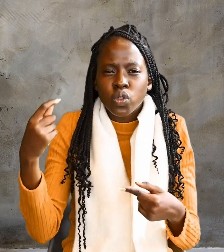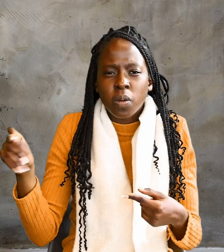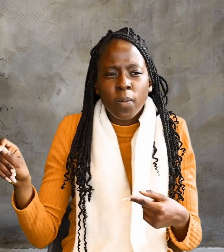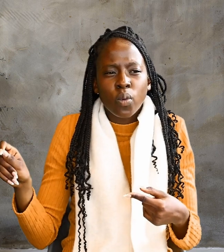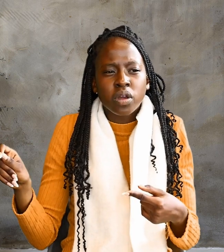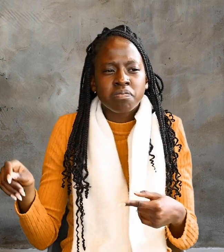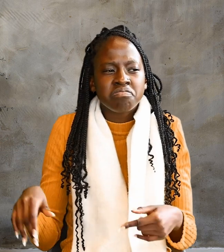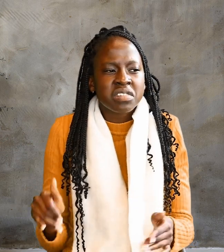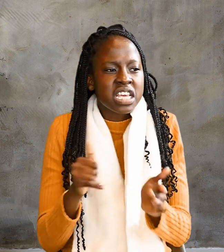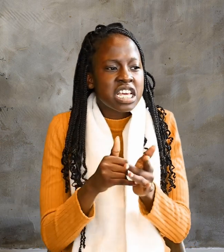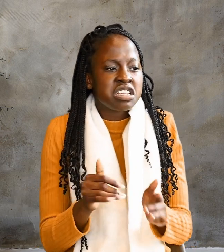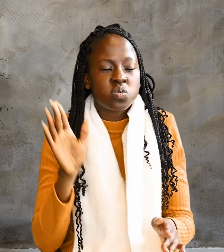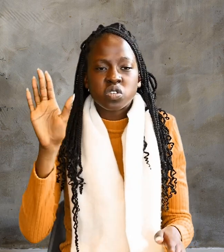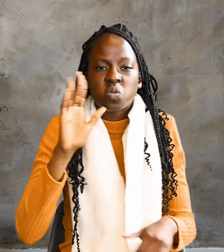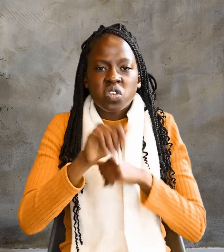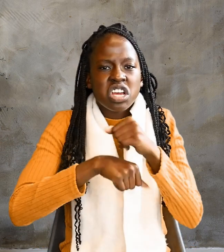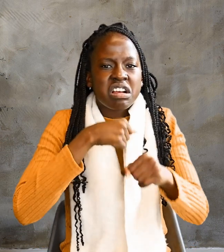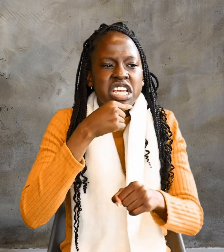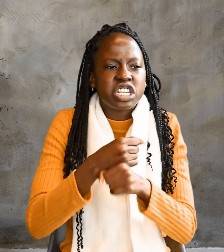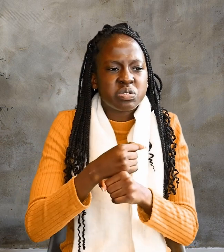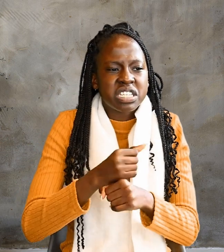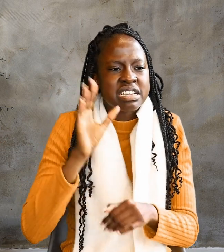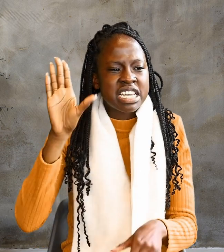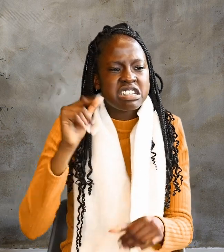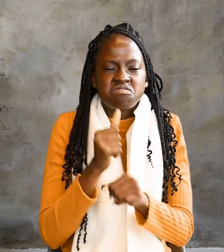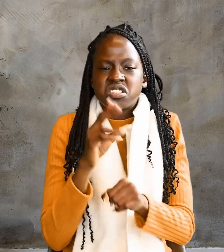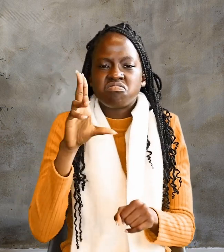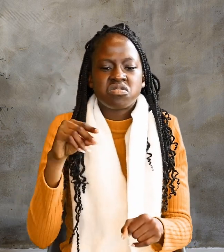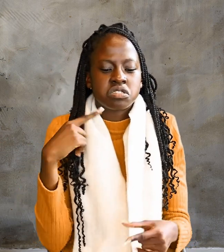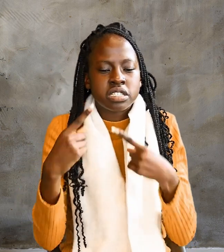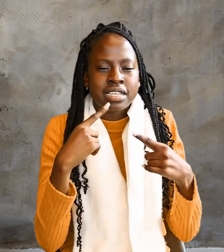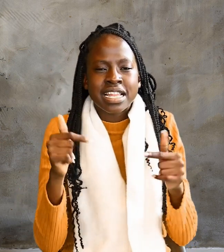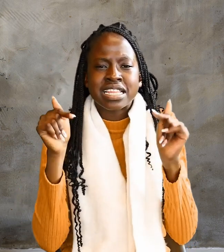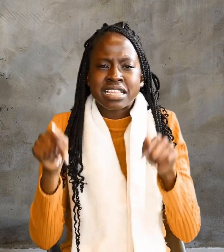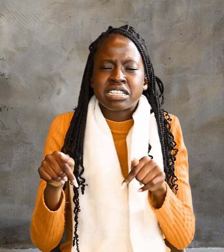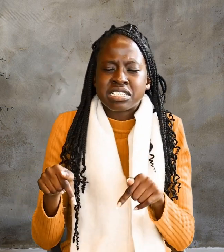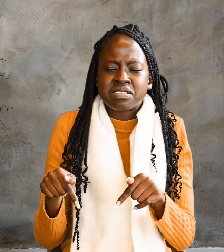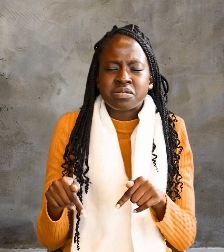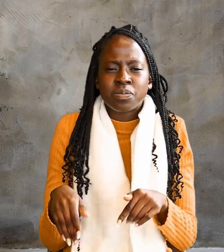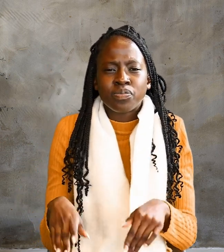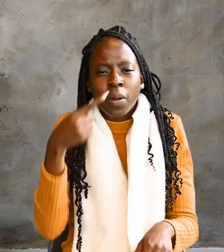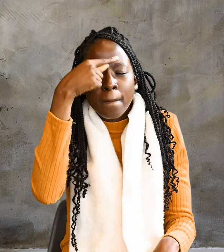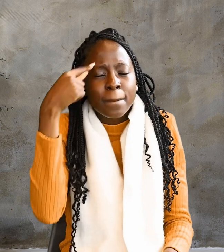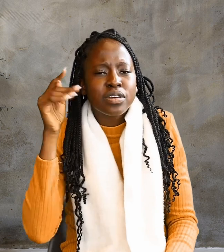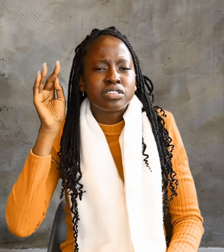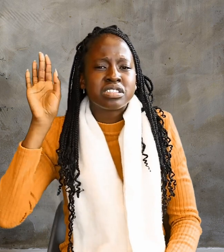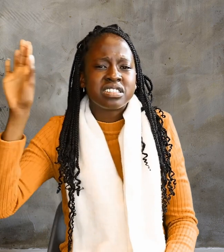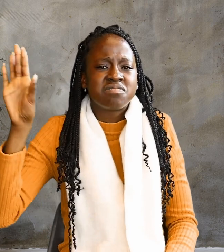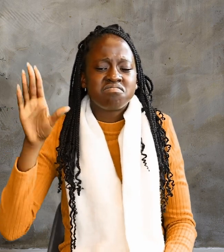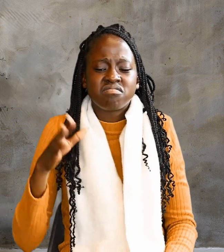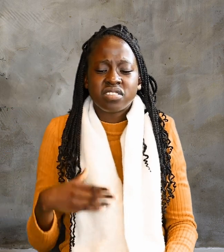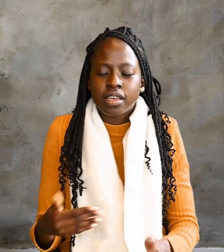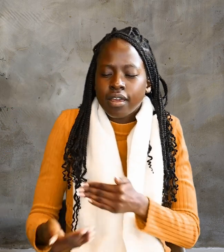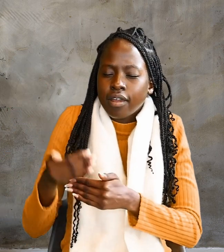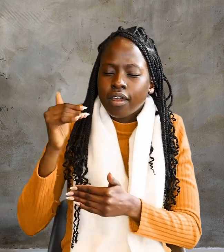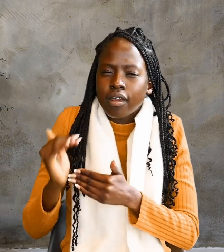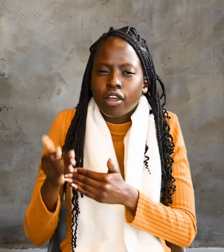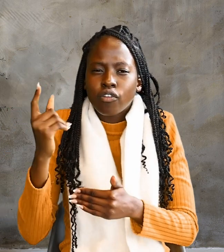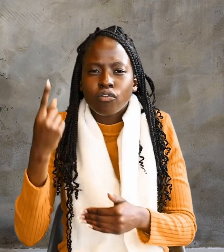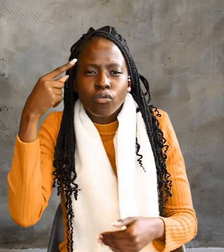And he did not say this because he cared about the poor, but because he was a thief. Keeper